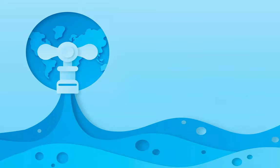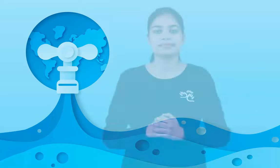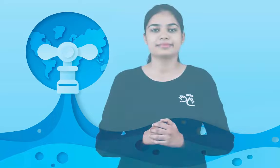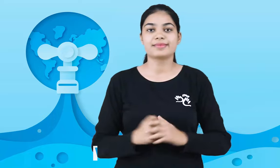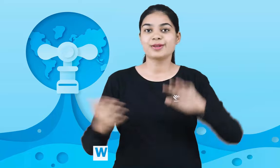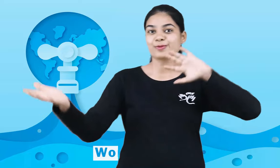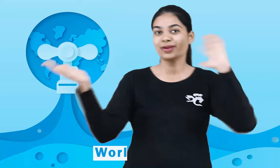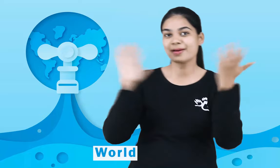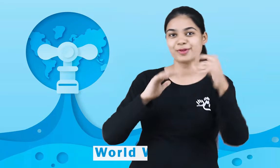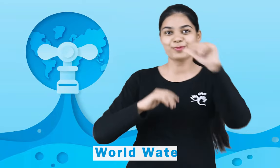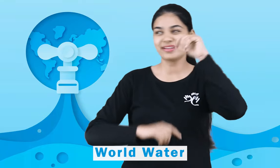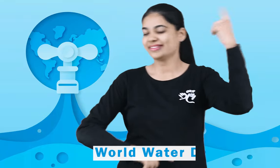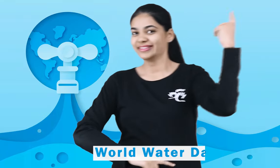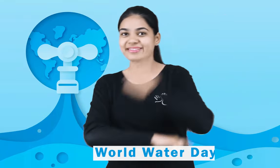When is World Water Day?